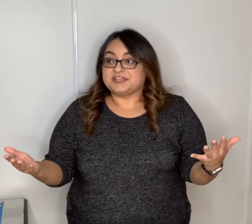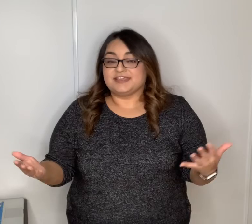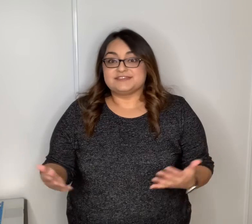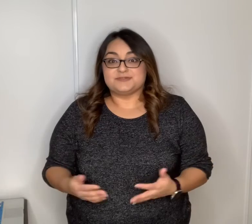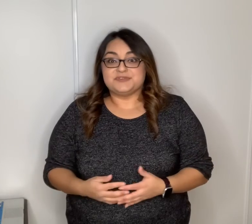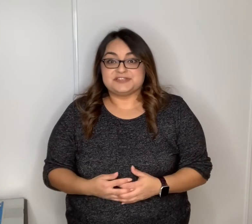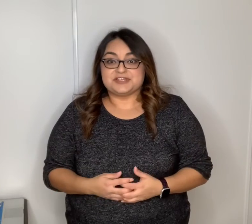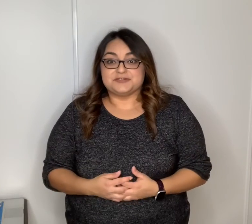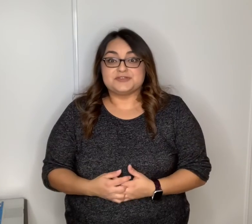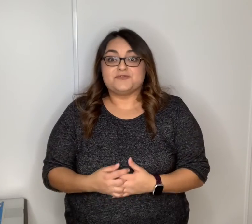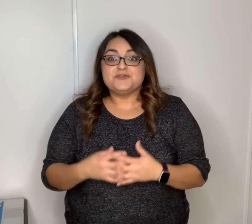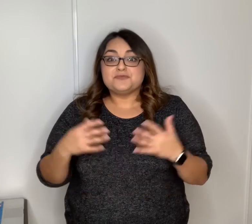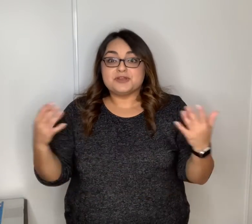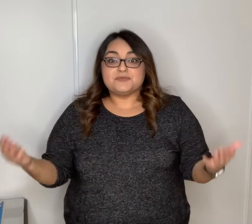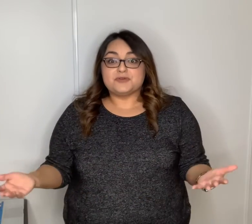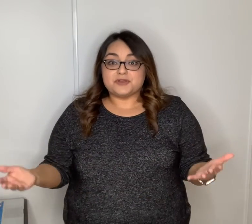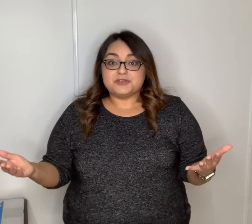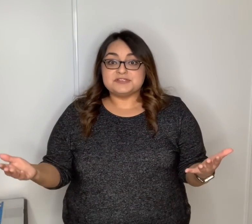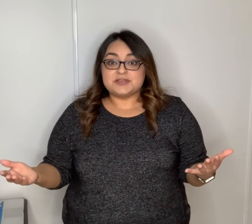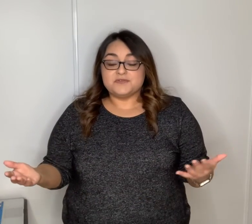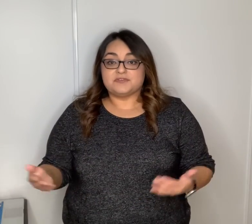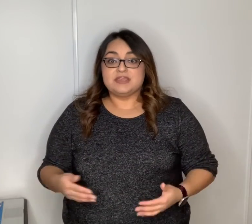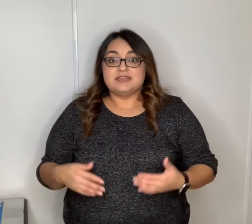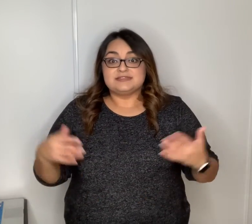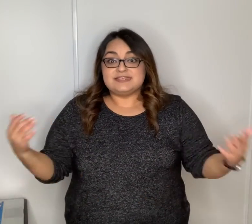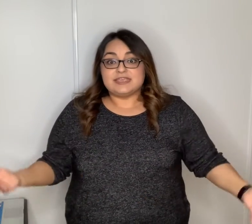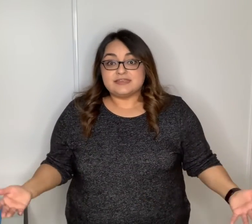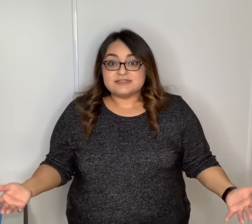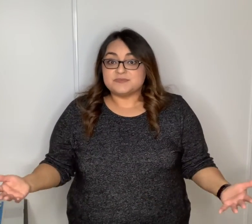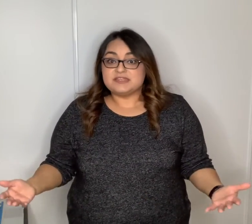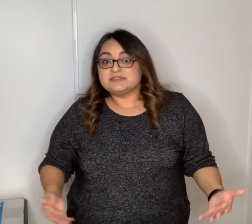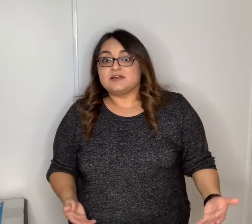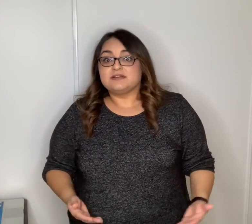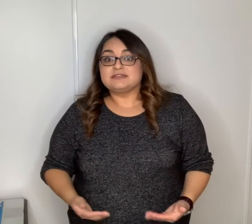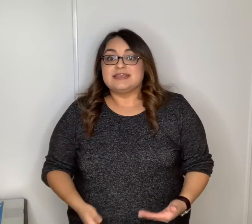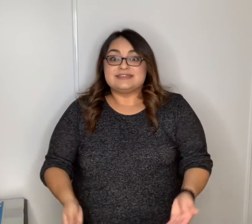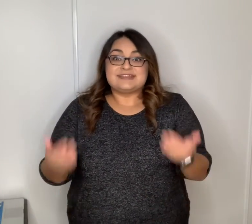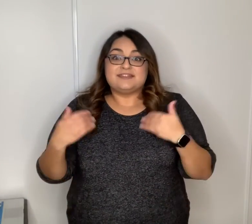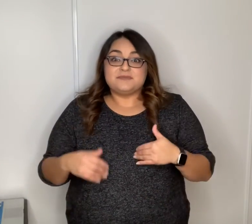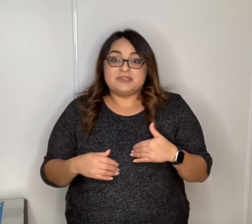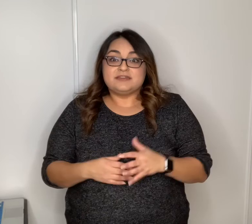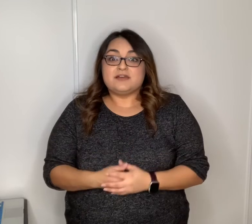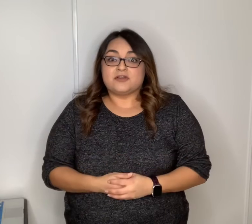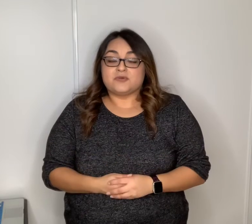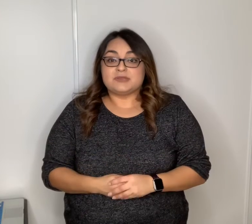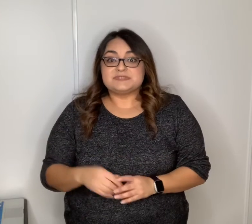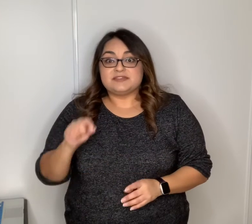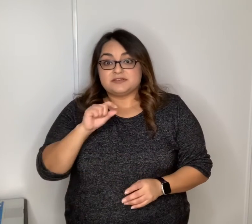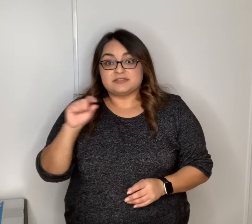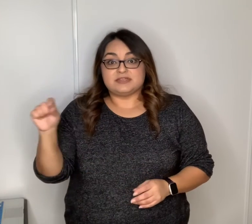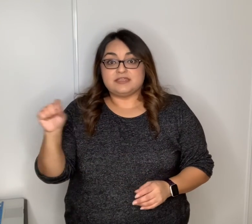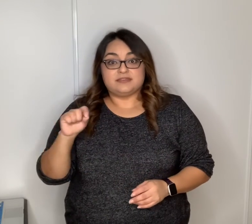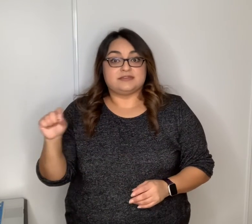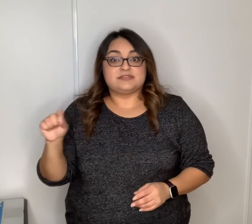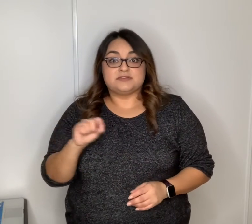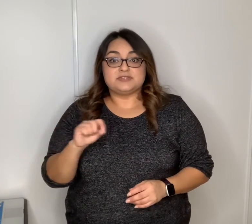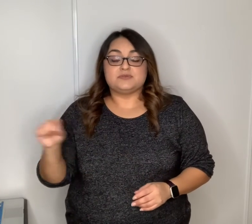I guess. Our music challenge. So if you want to record yourselves singing some of these songs. Send them in on our website. There's a link that tells you